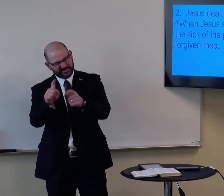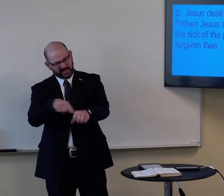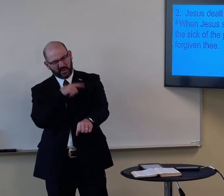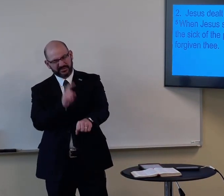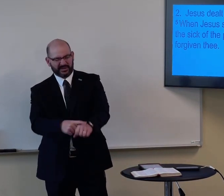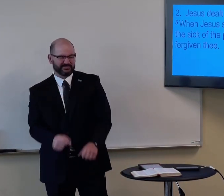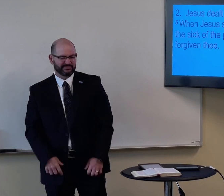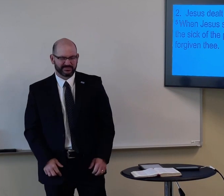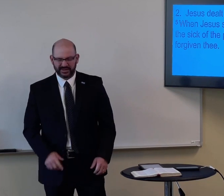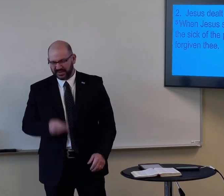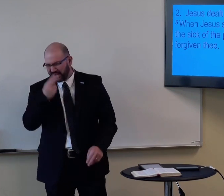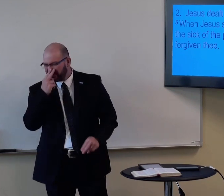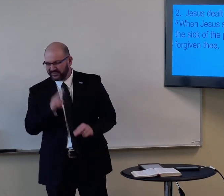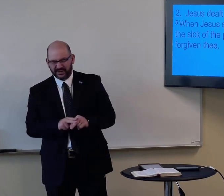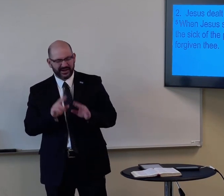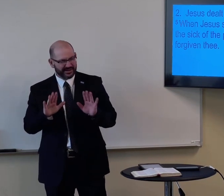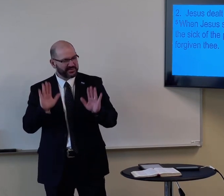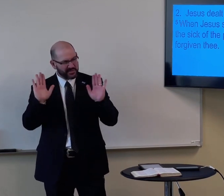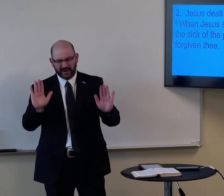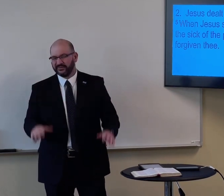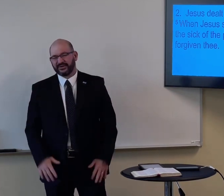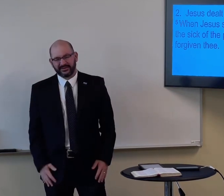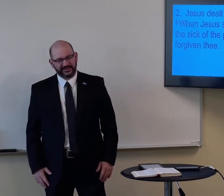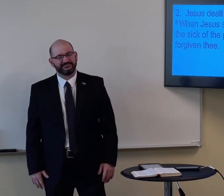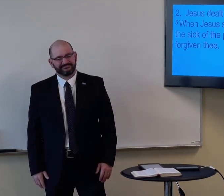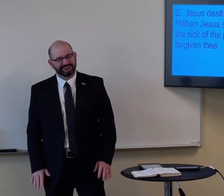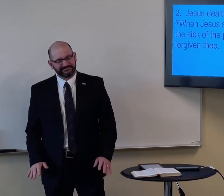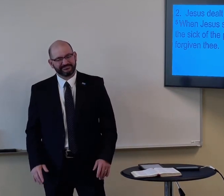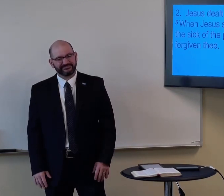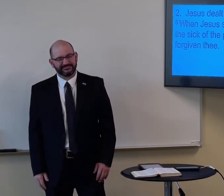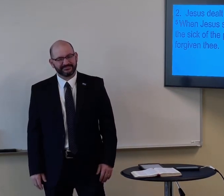So, yeah, I know you and I, we've been good friends a long time.